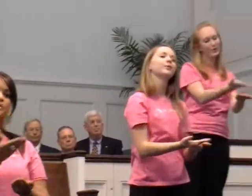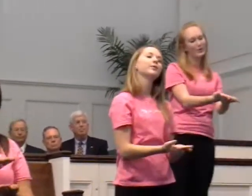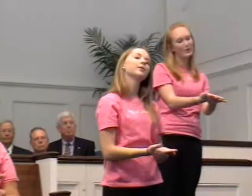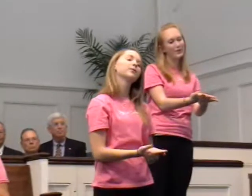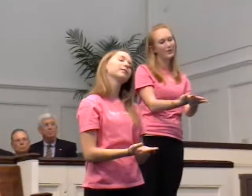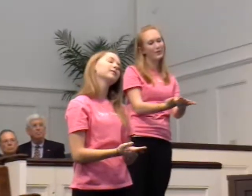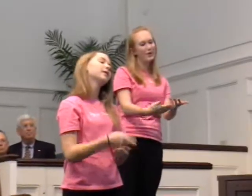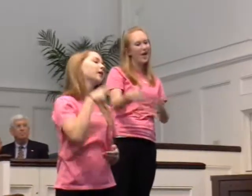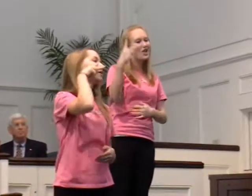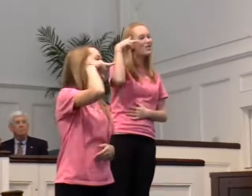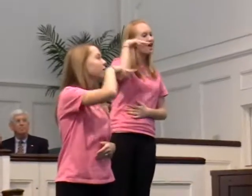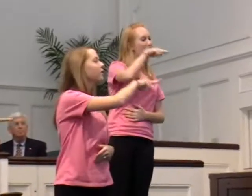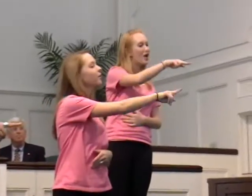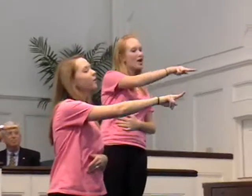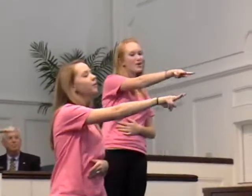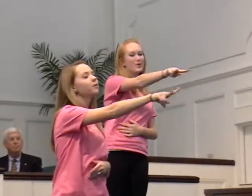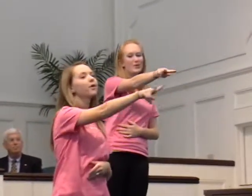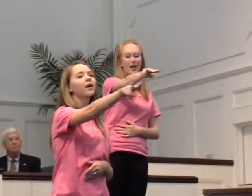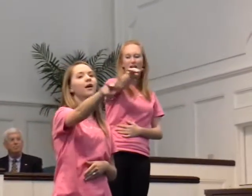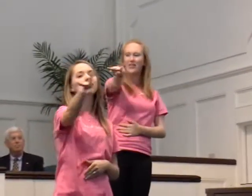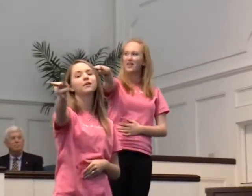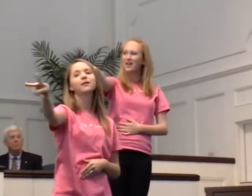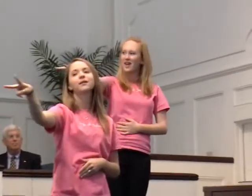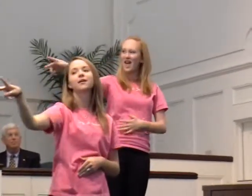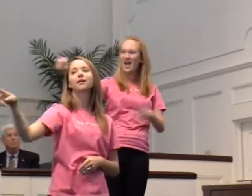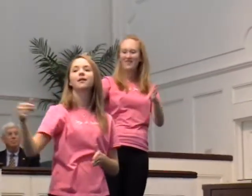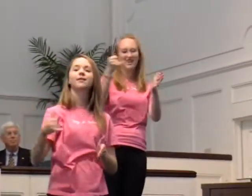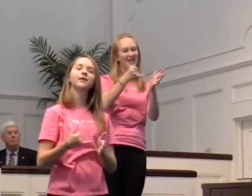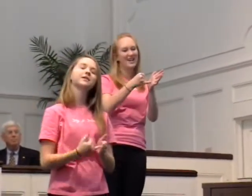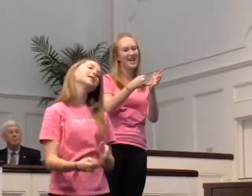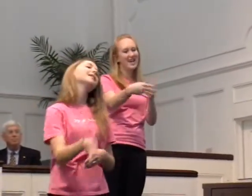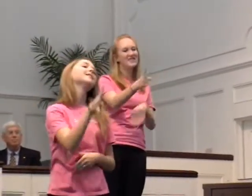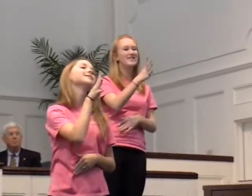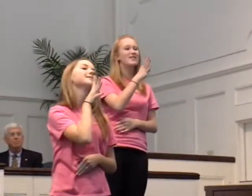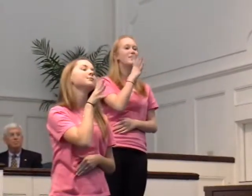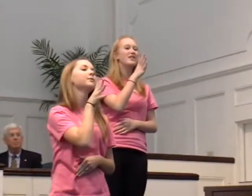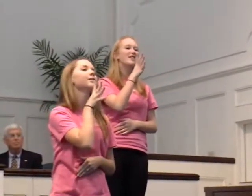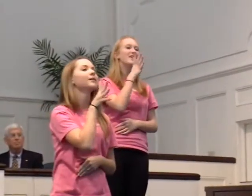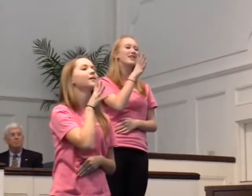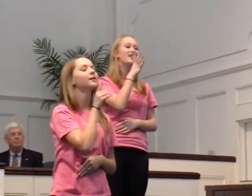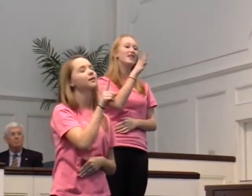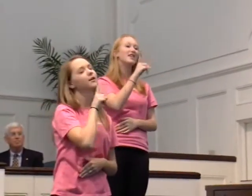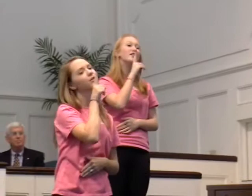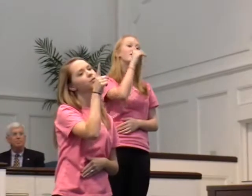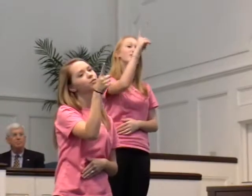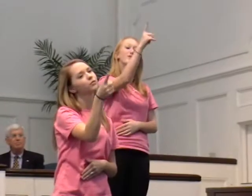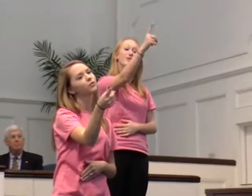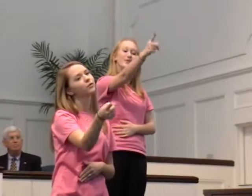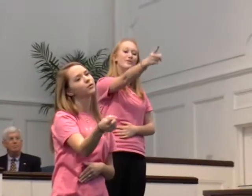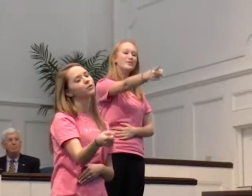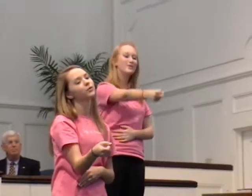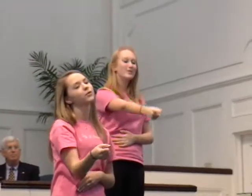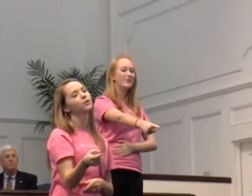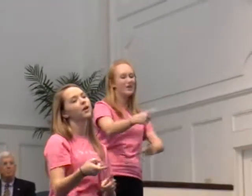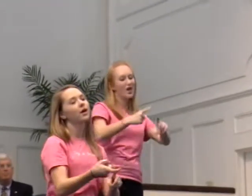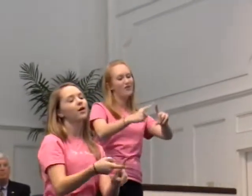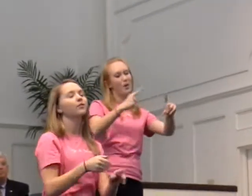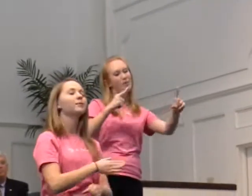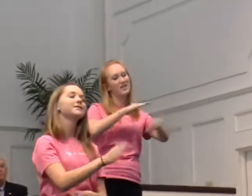proof That all around the evidence is speaking the truth